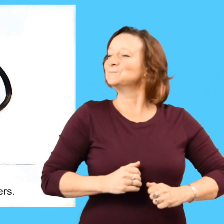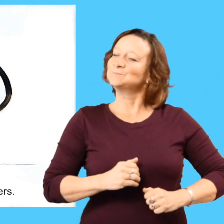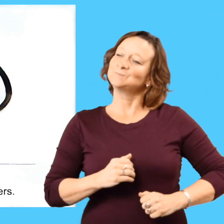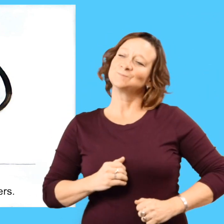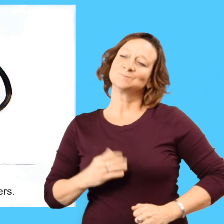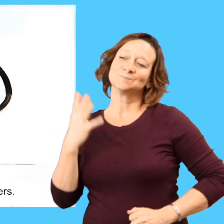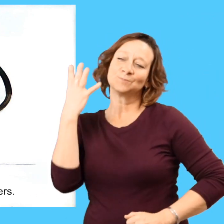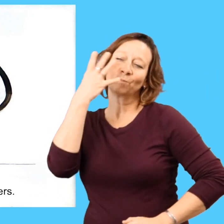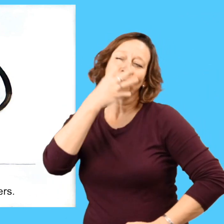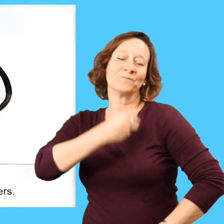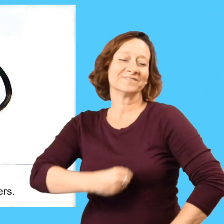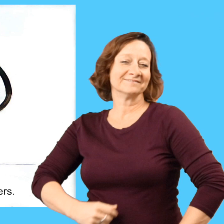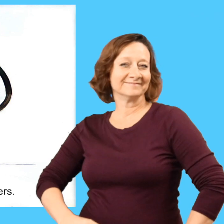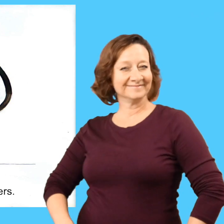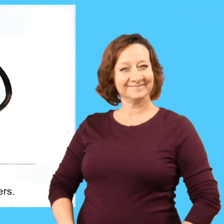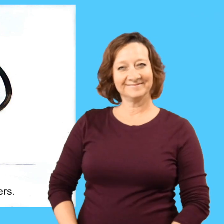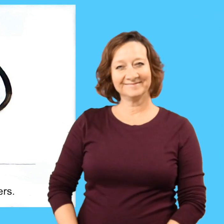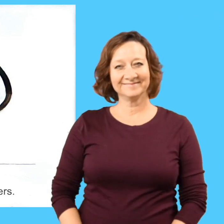the mirror, admiring her beauty.